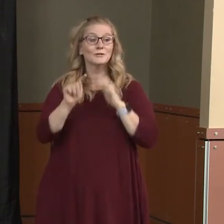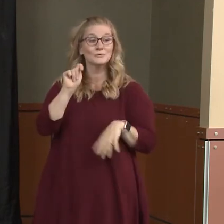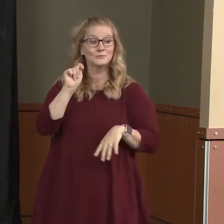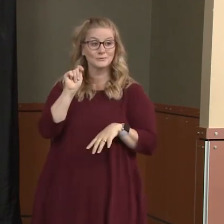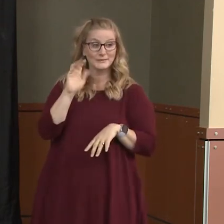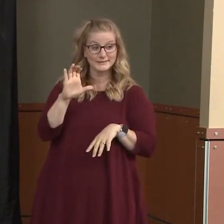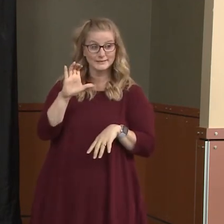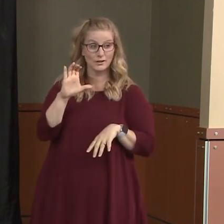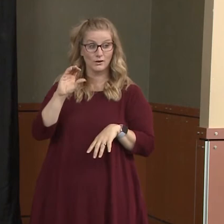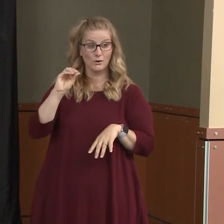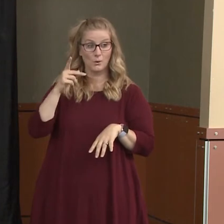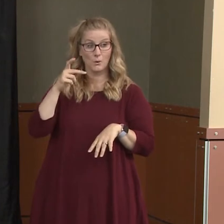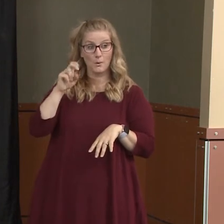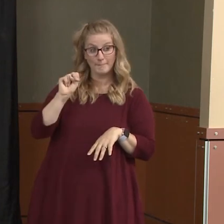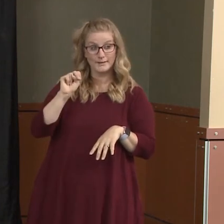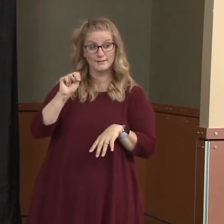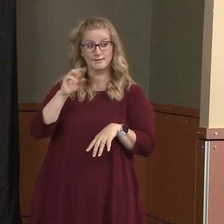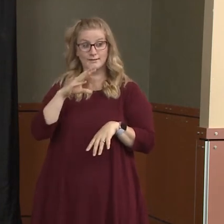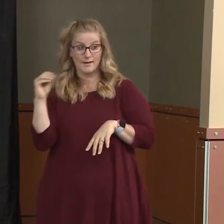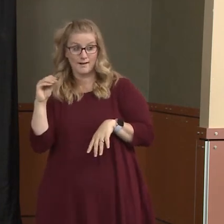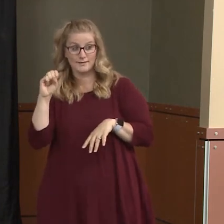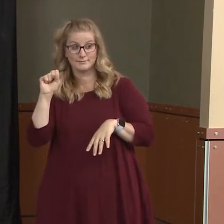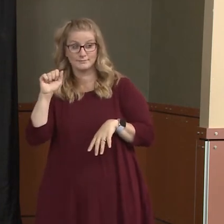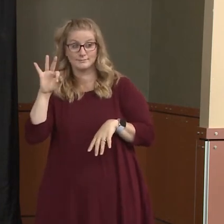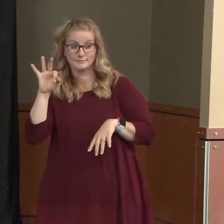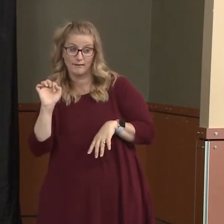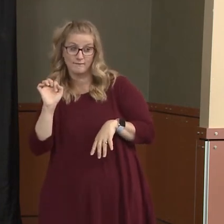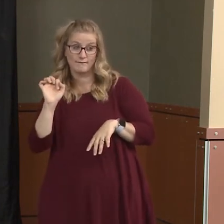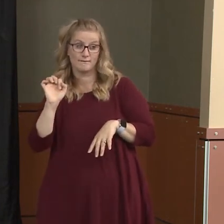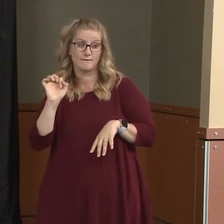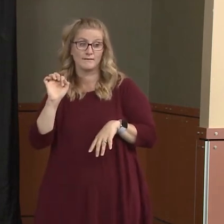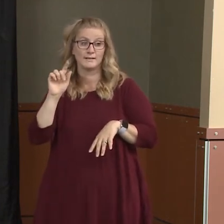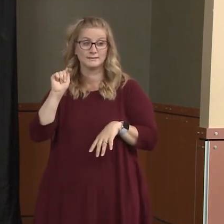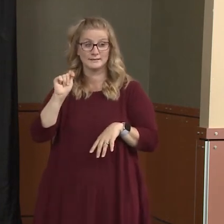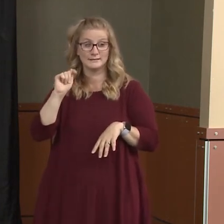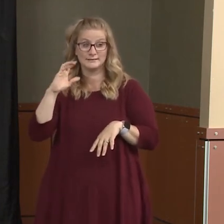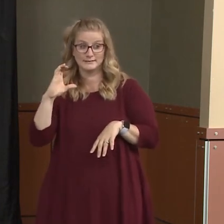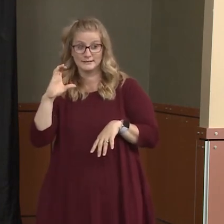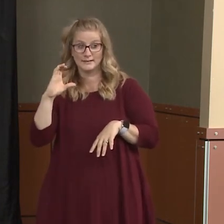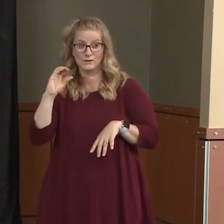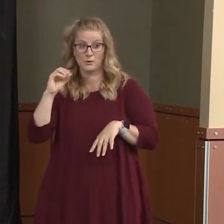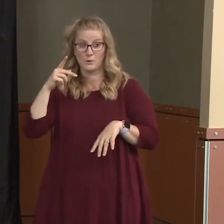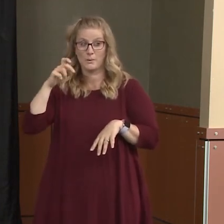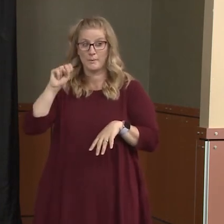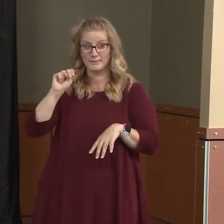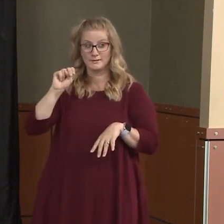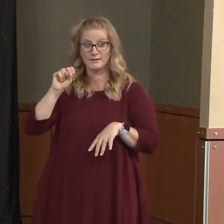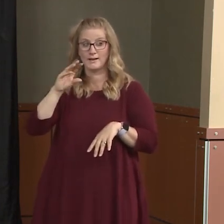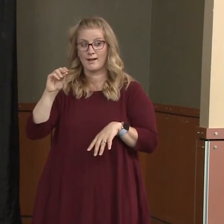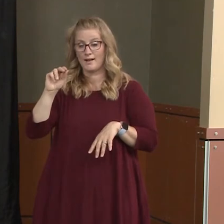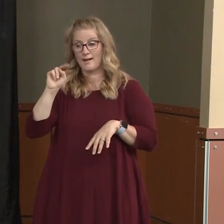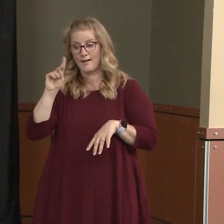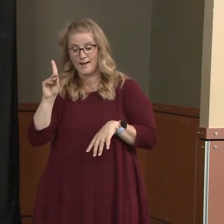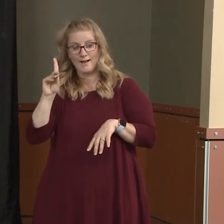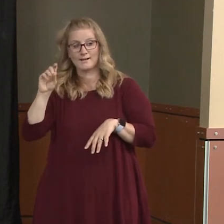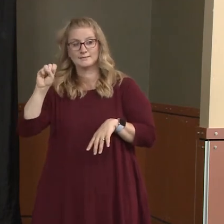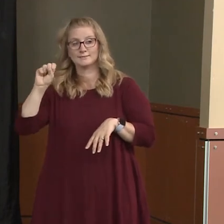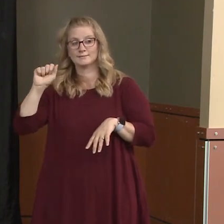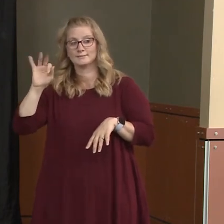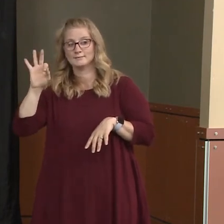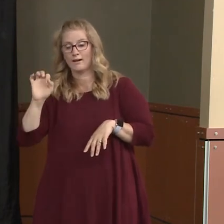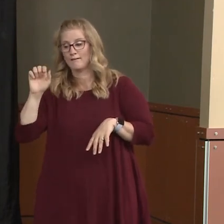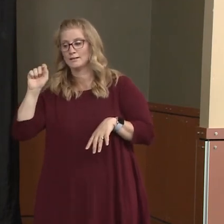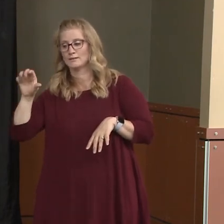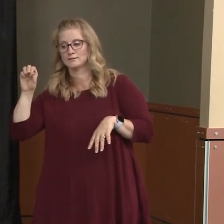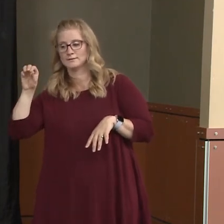and Safe. And you can visit that at tcopenandsafe.com. There's a wealth of resources for businesses to safely reopen that can be found there.